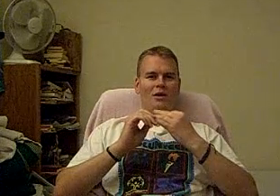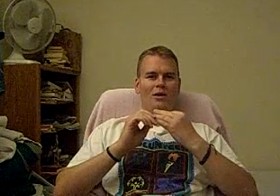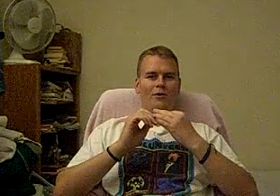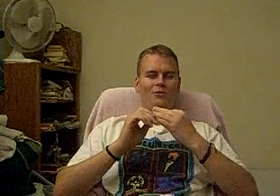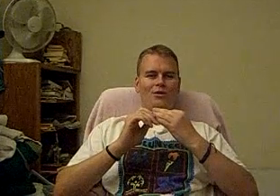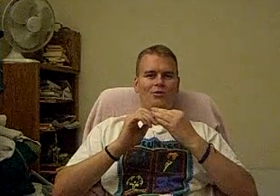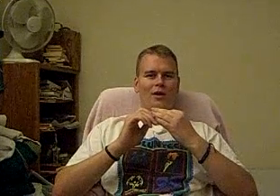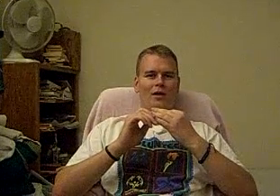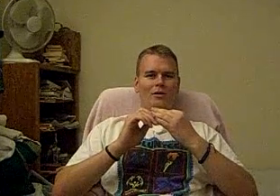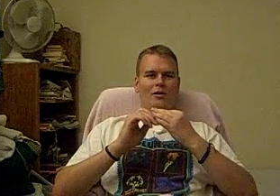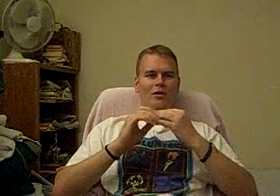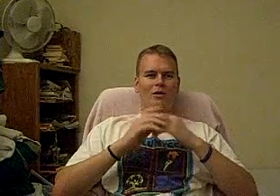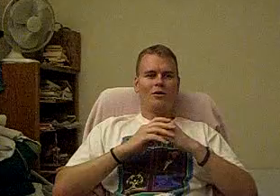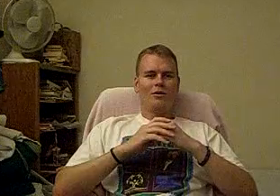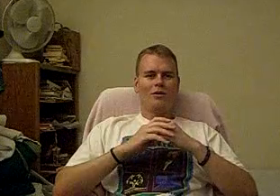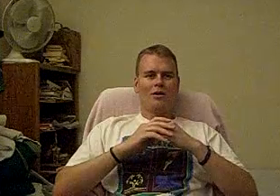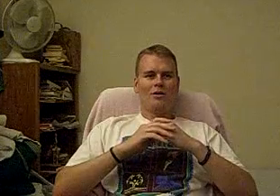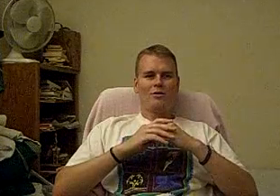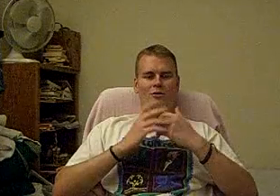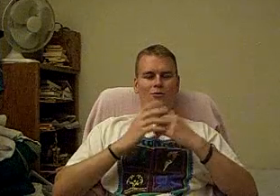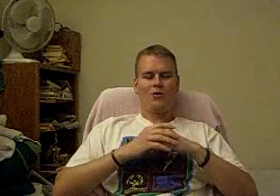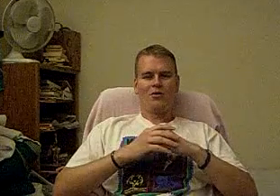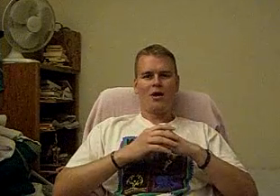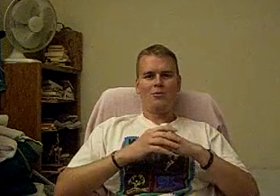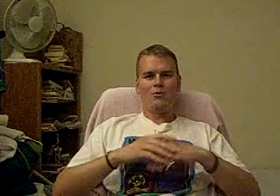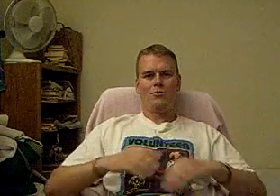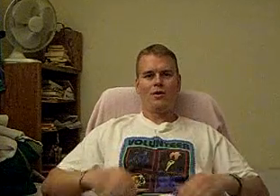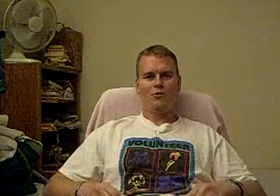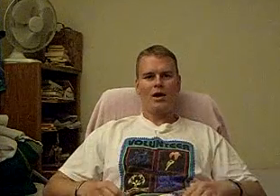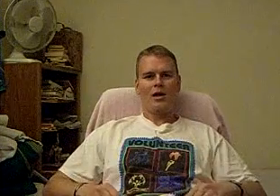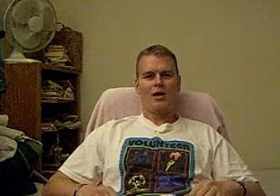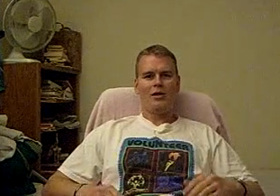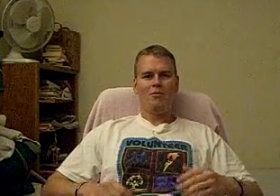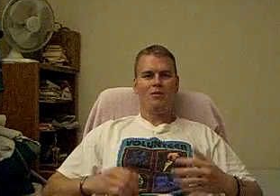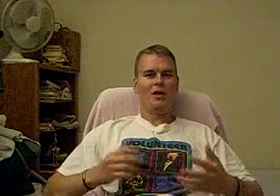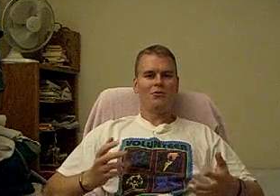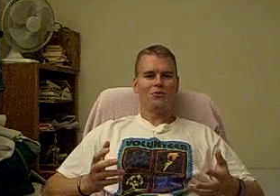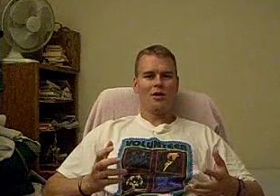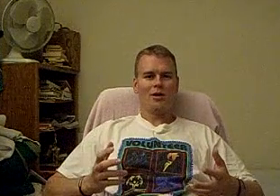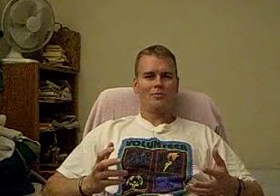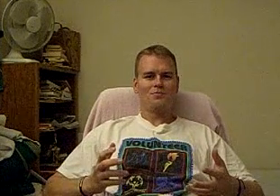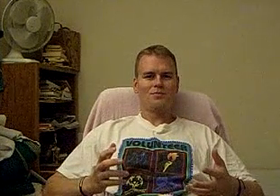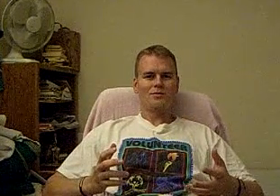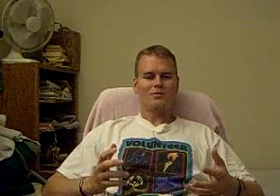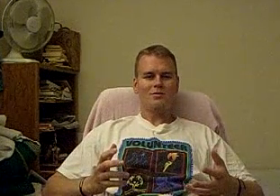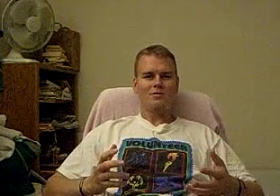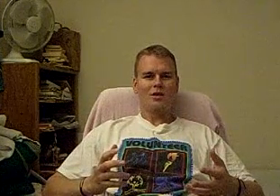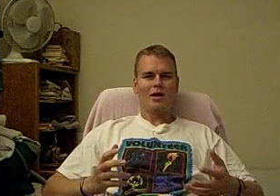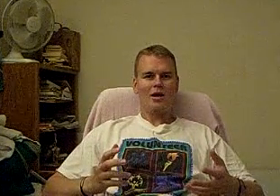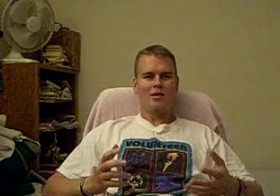comes into that. So, for example, if you had a medieval setting, and